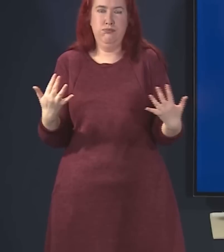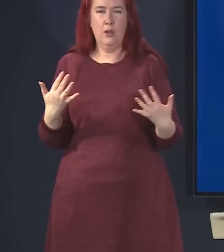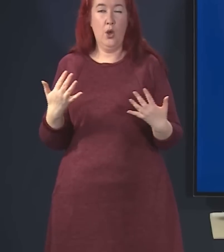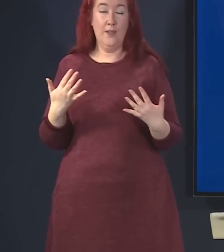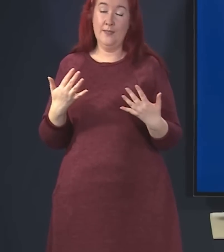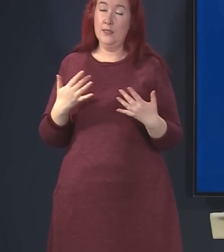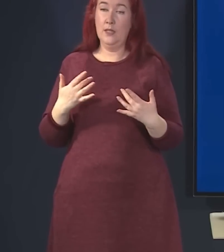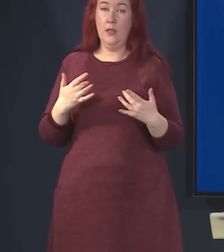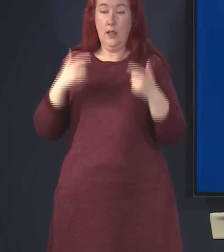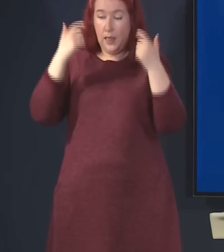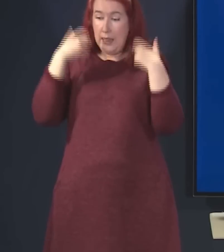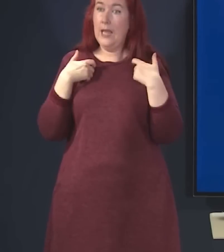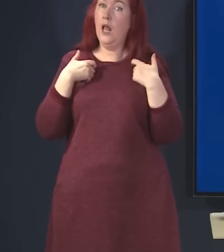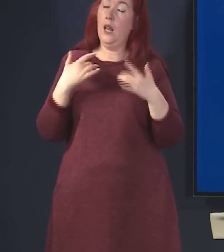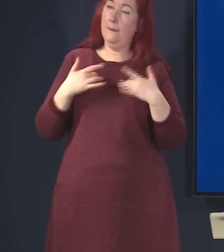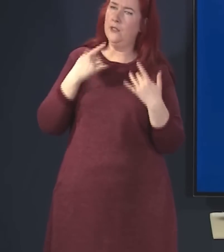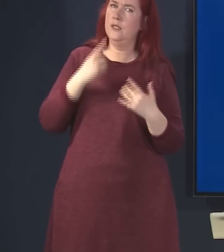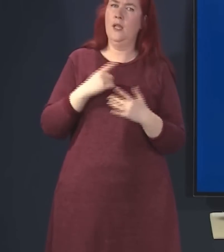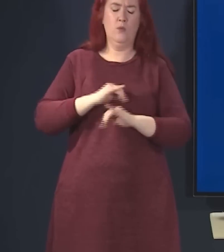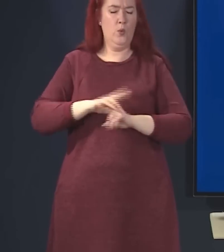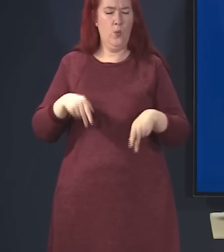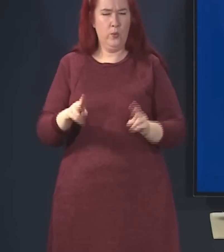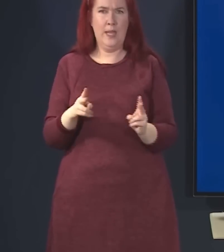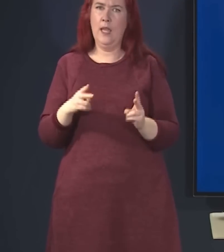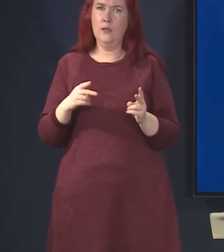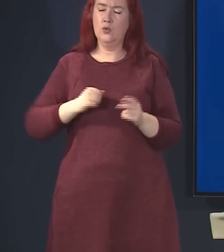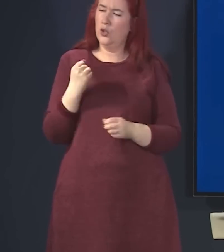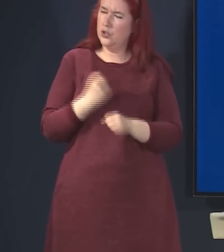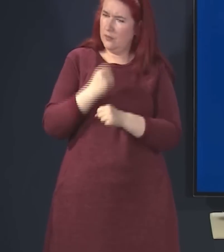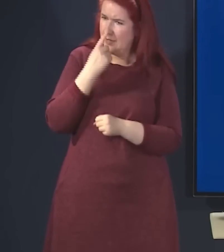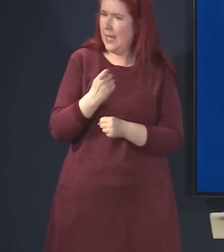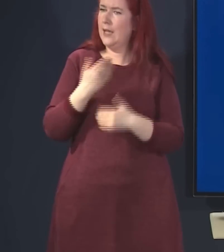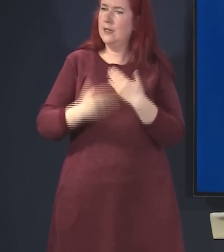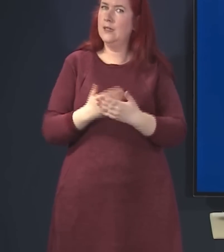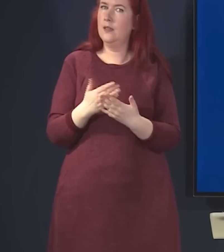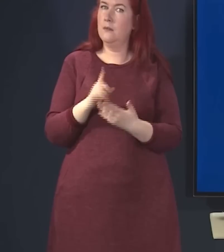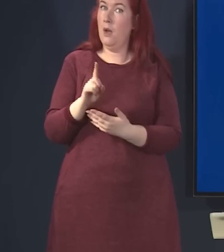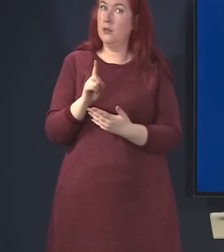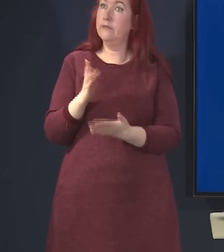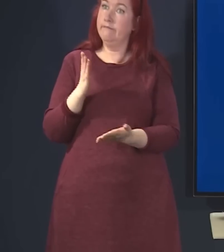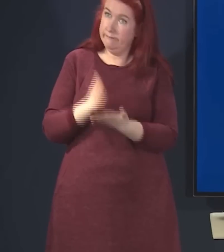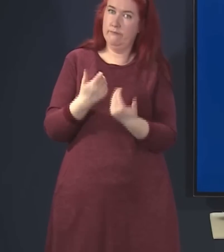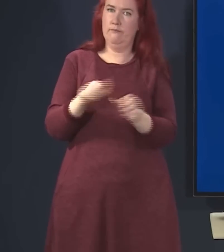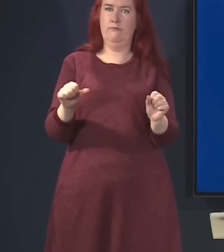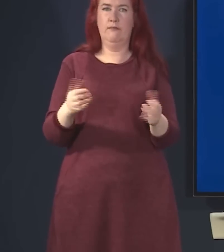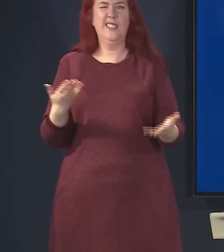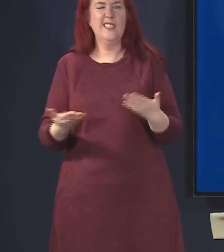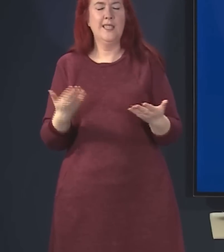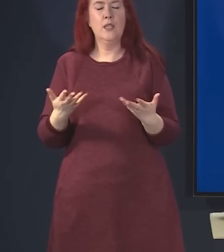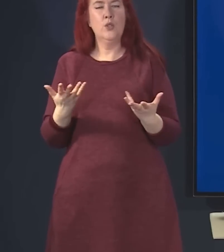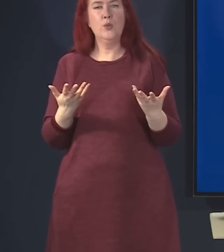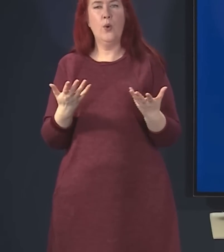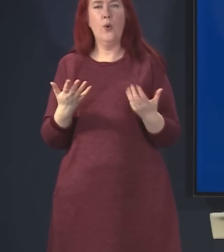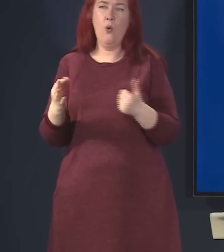legal opinion saying that there was no way this Scottish government would prevail on minimum pricing for alcohol. And of course, we did. So, you know, courts are